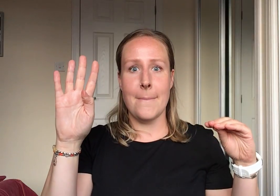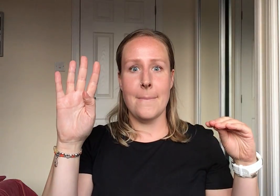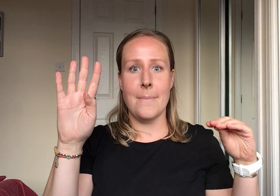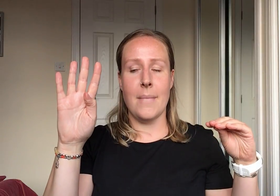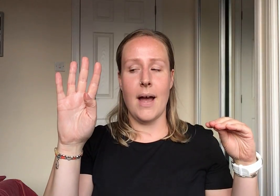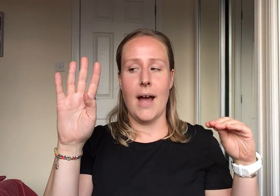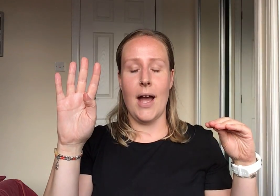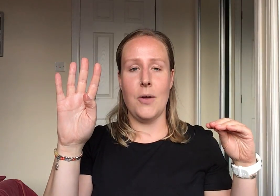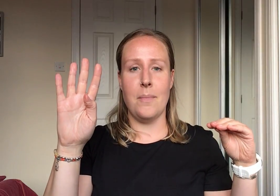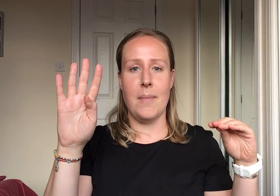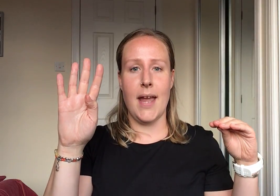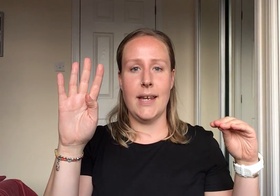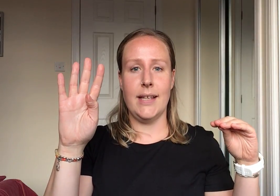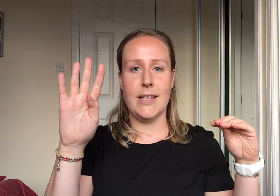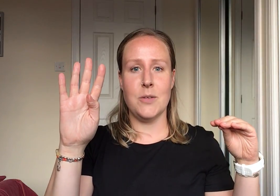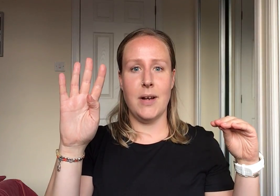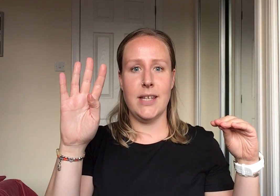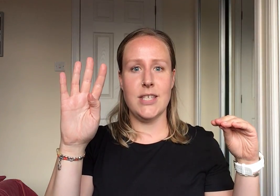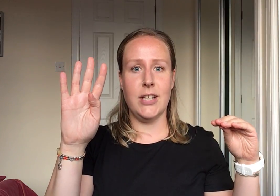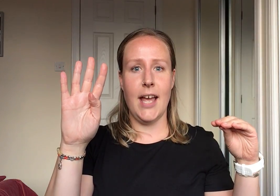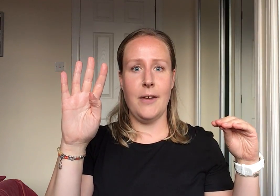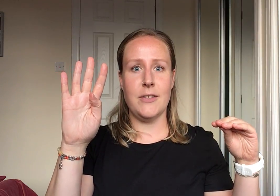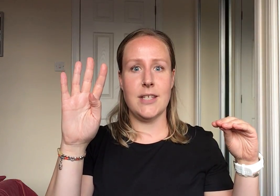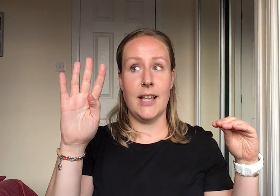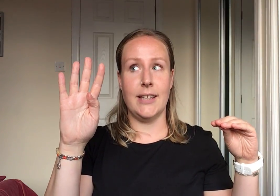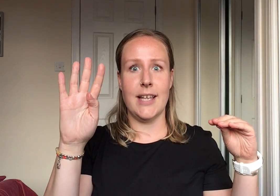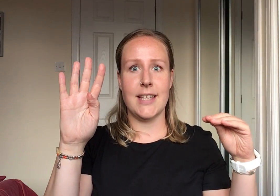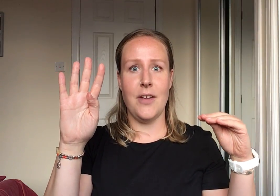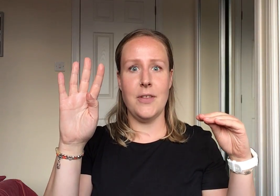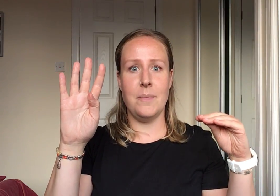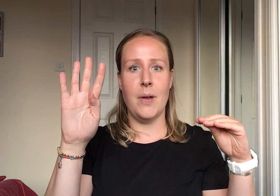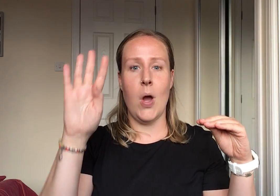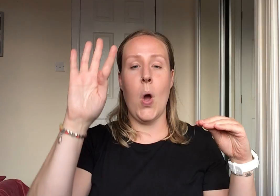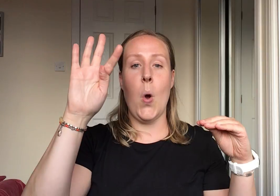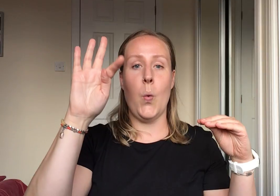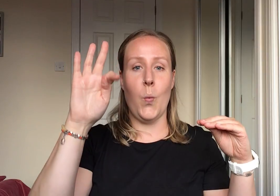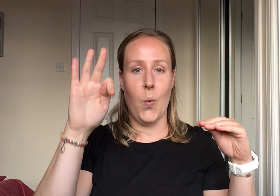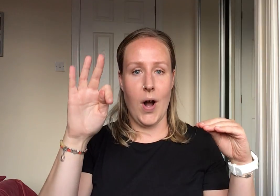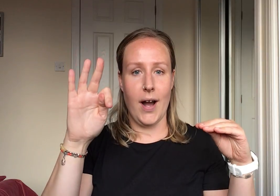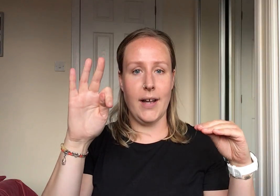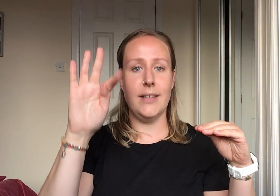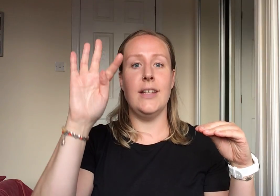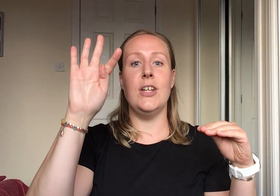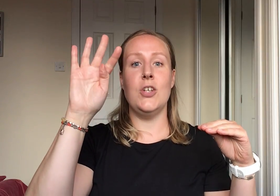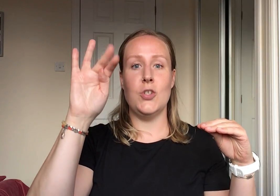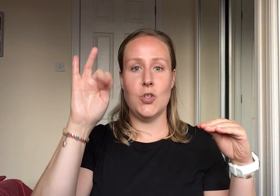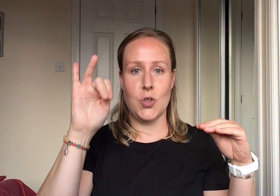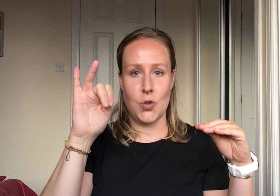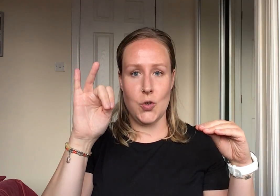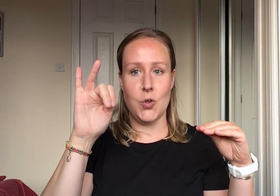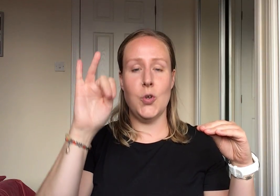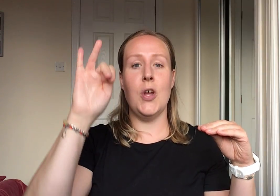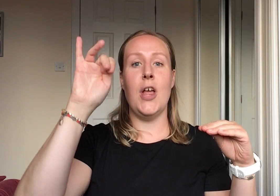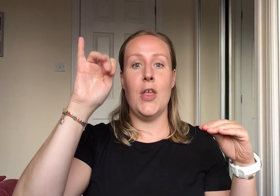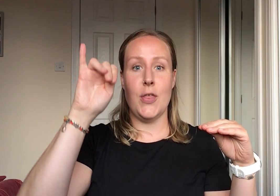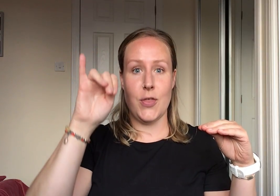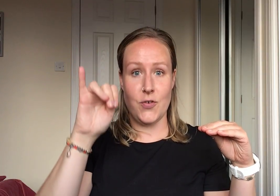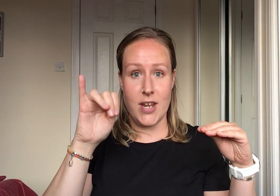How many little monkeys are left? Let's count them. One, two, three,